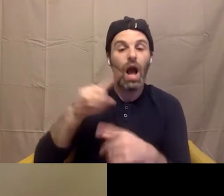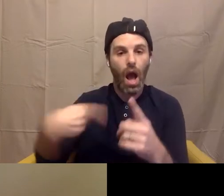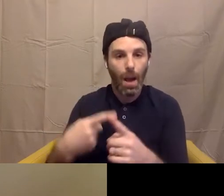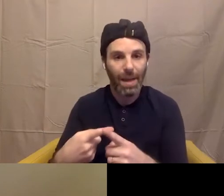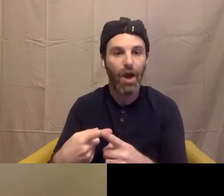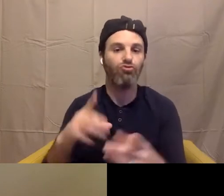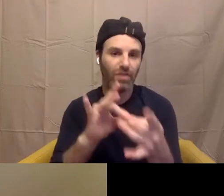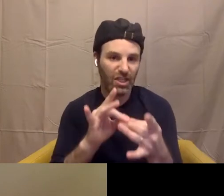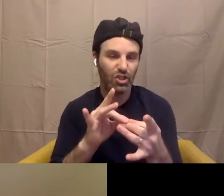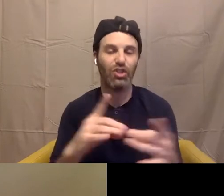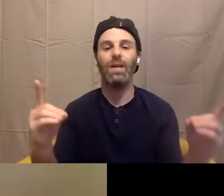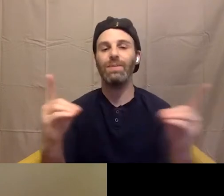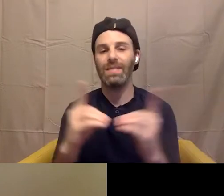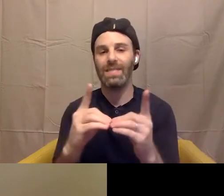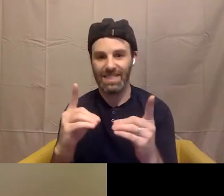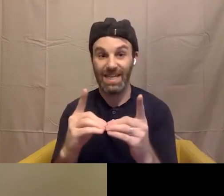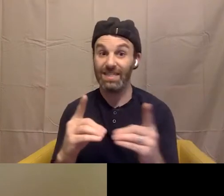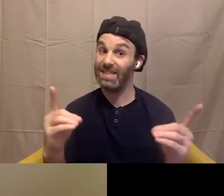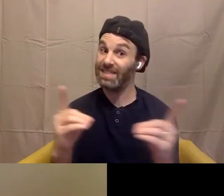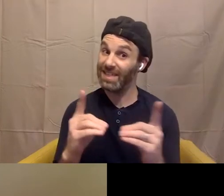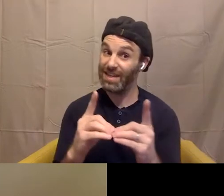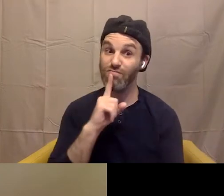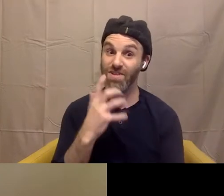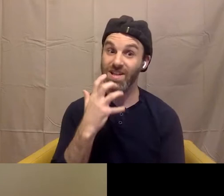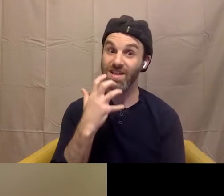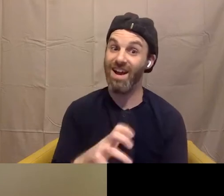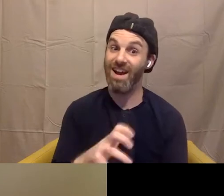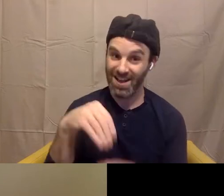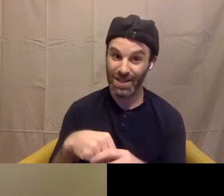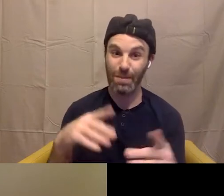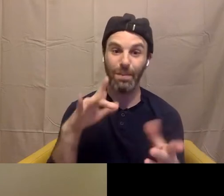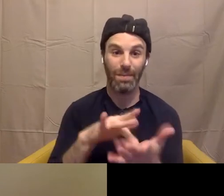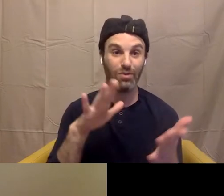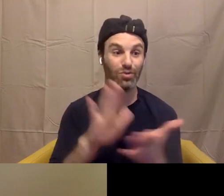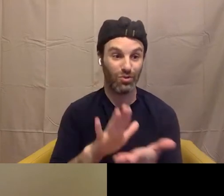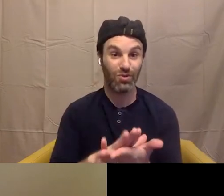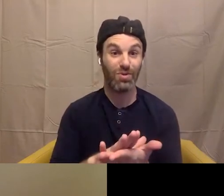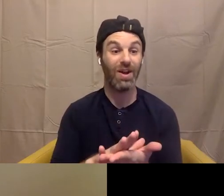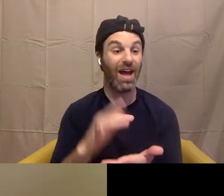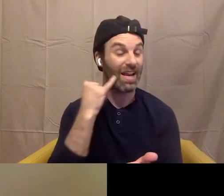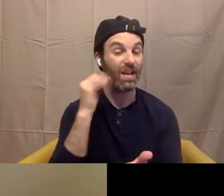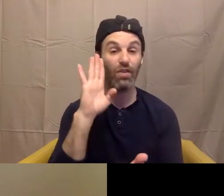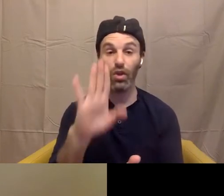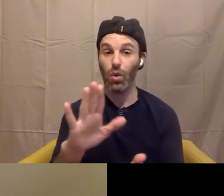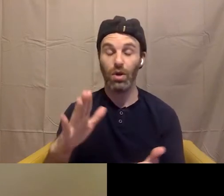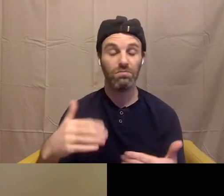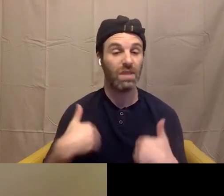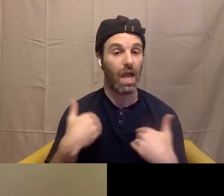The dating scene is really hot in middle school. OK, and if your young person isn't talking about it with you, it doesn't mean